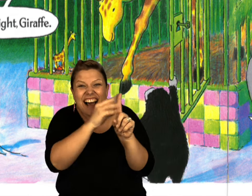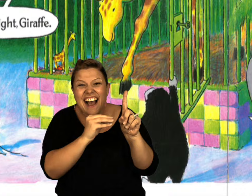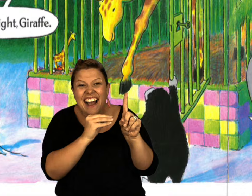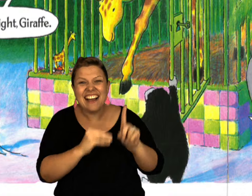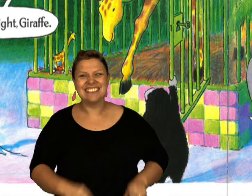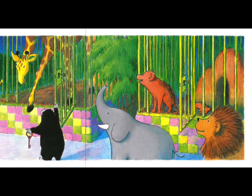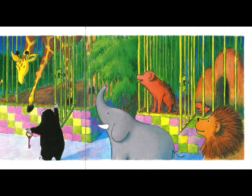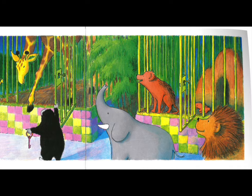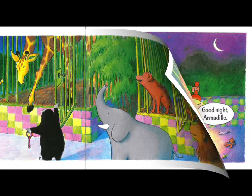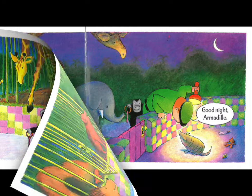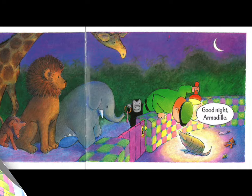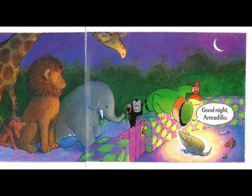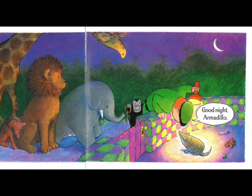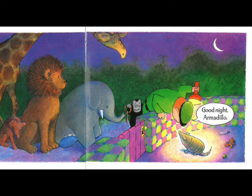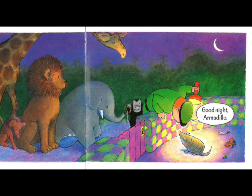the mouse carrying his banana.